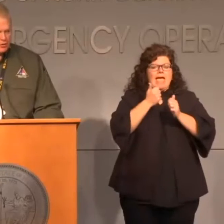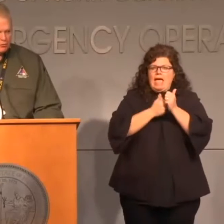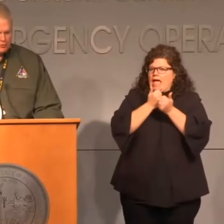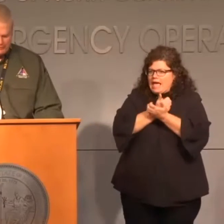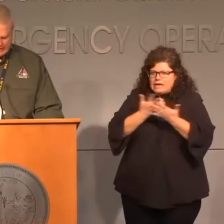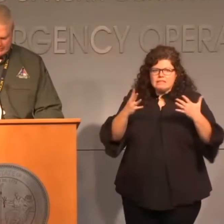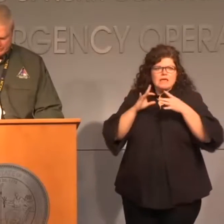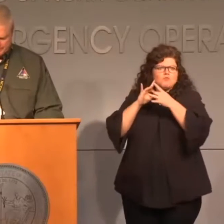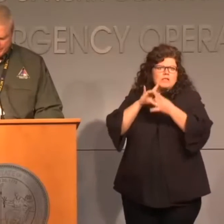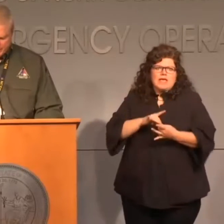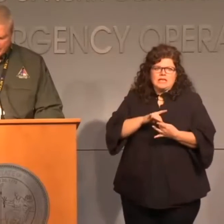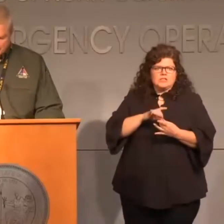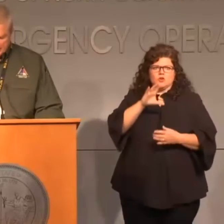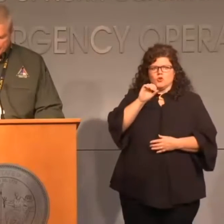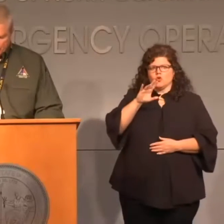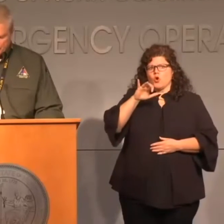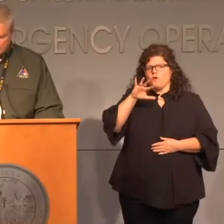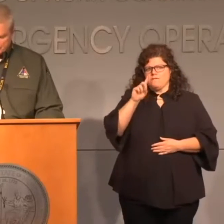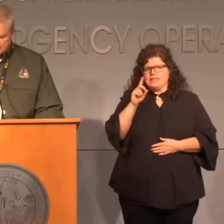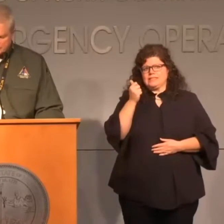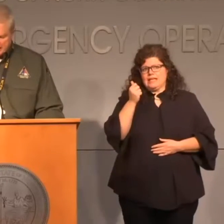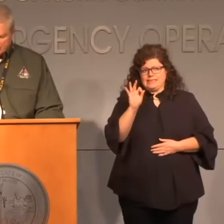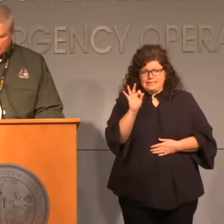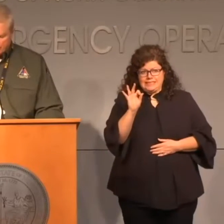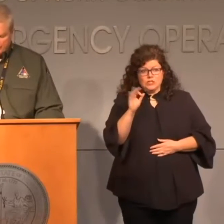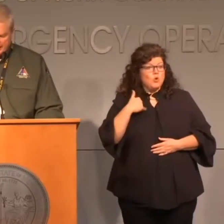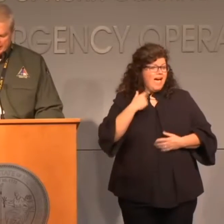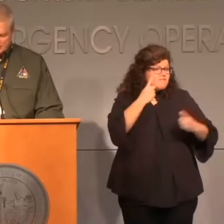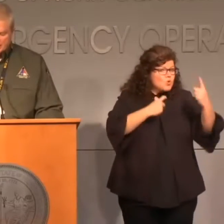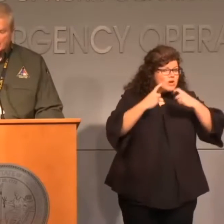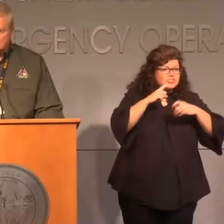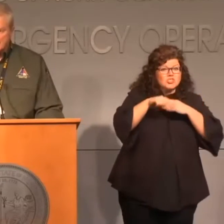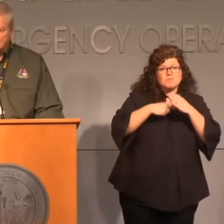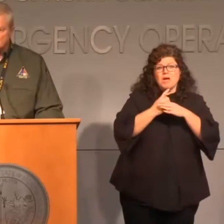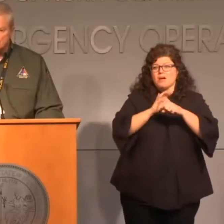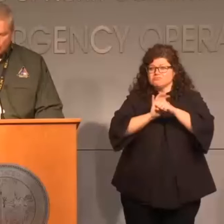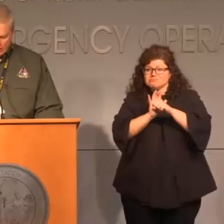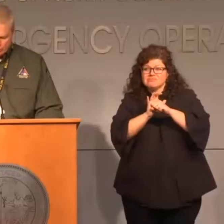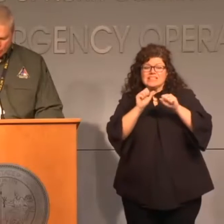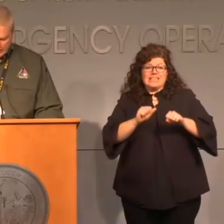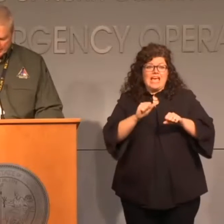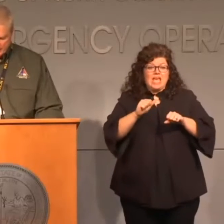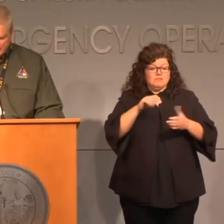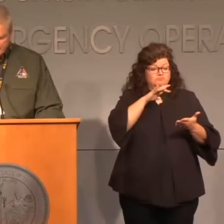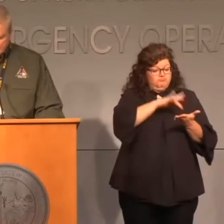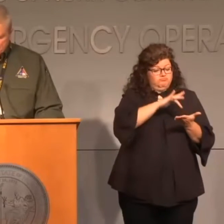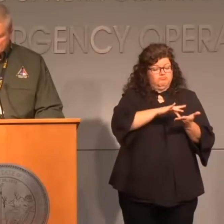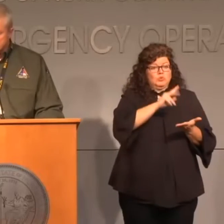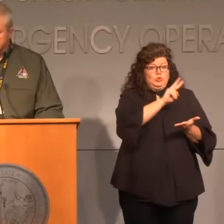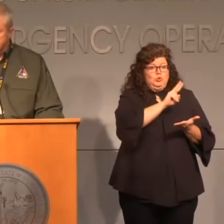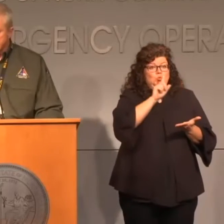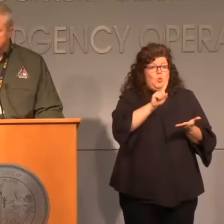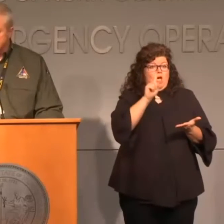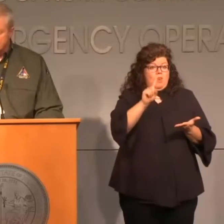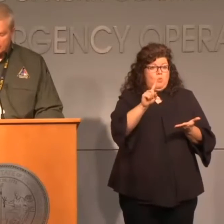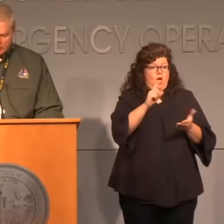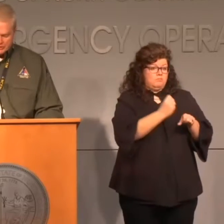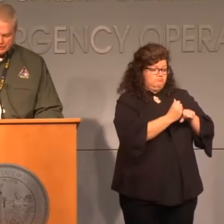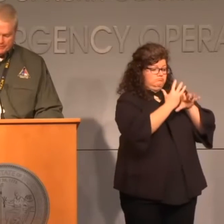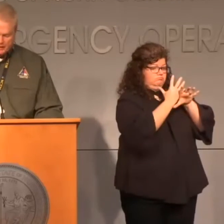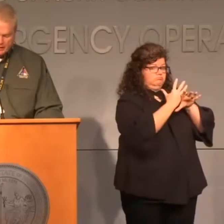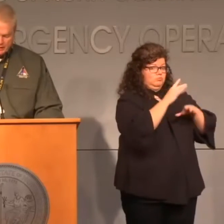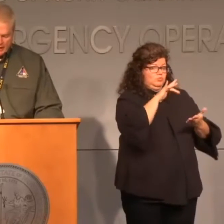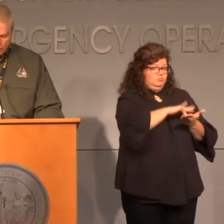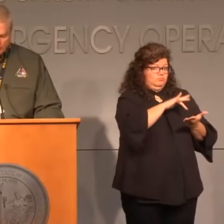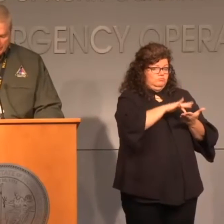-19 coronavirus. People with questions about COVID-19 can dial 2-1-1, and based on the nature of their